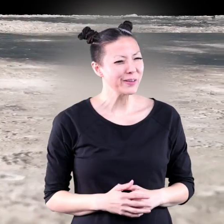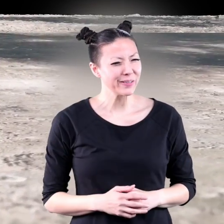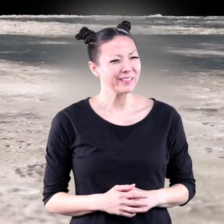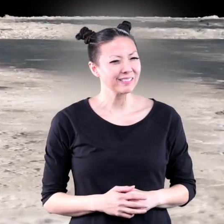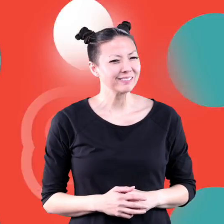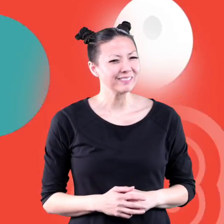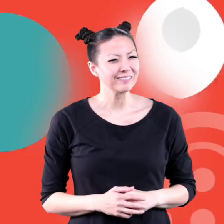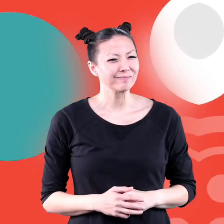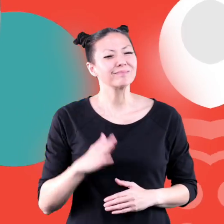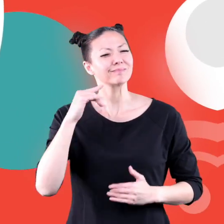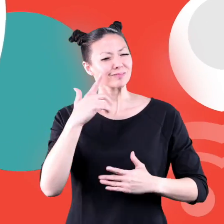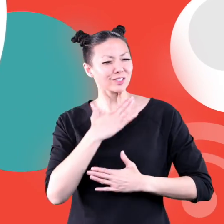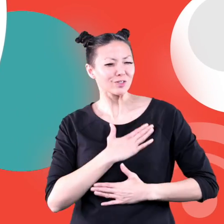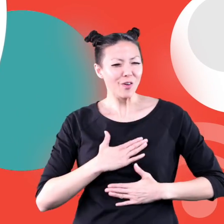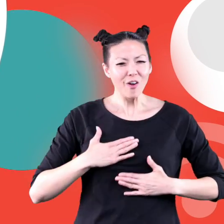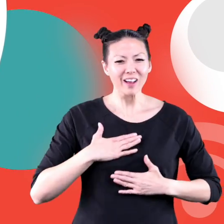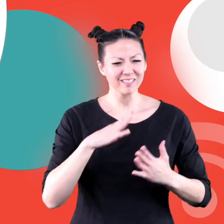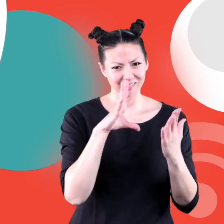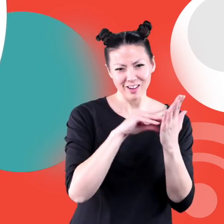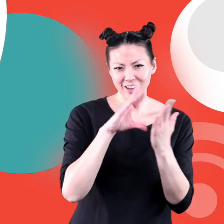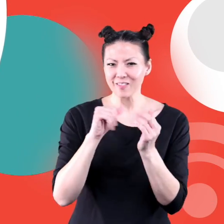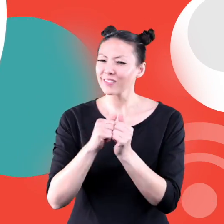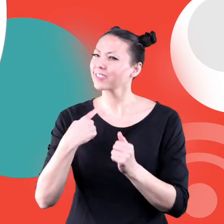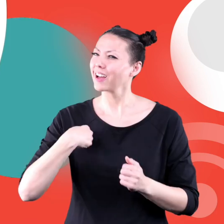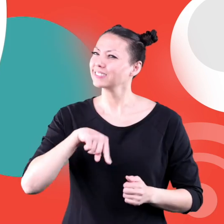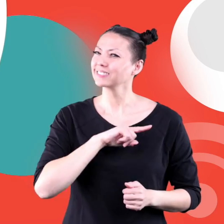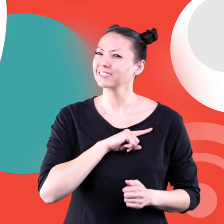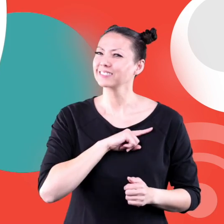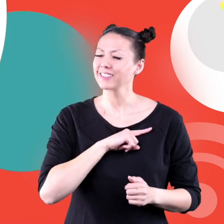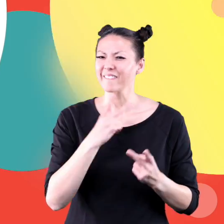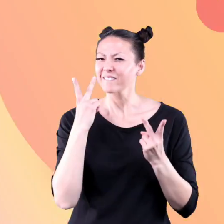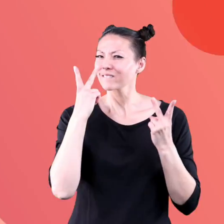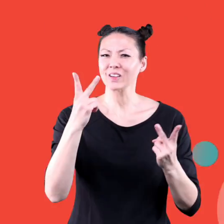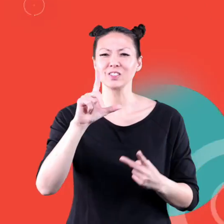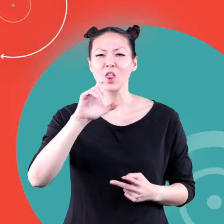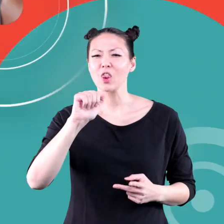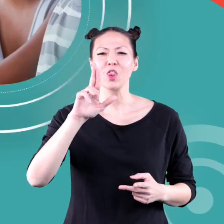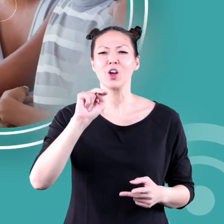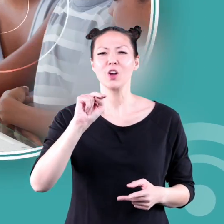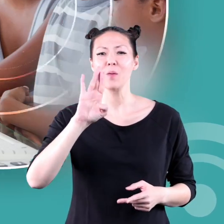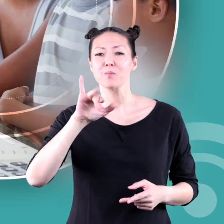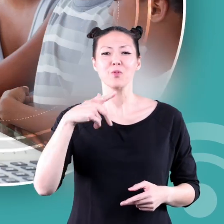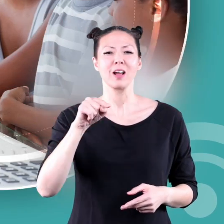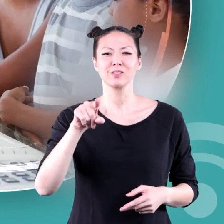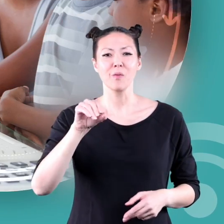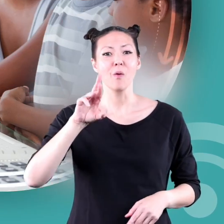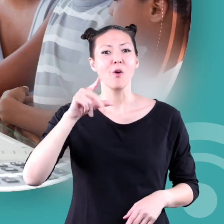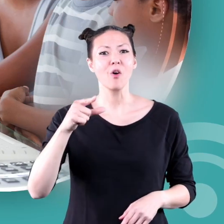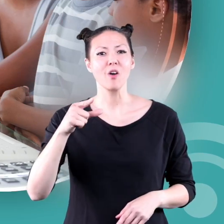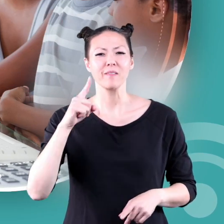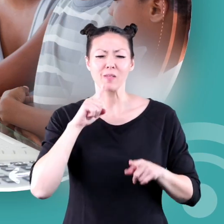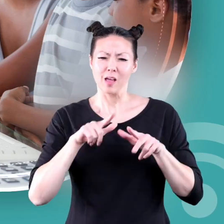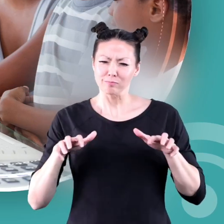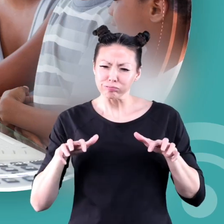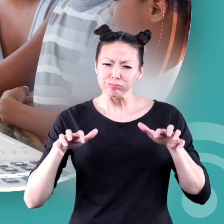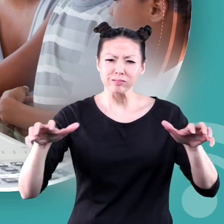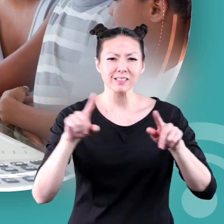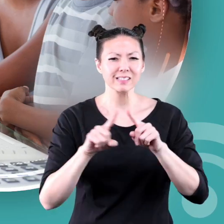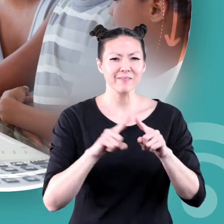moon hope you had fun learning with us visit us at learnbright.org for thousands of free